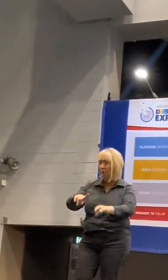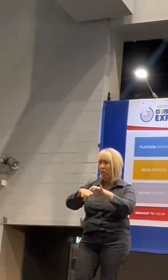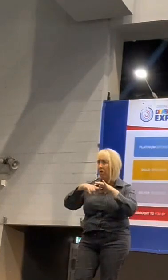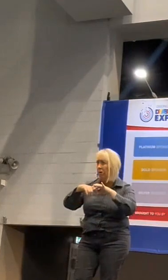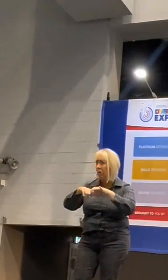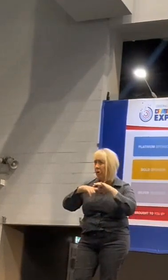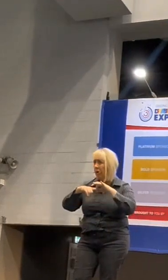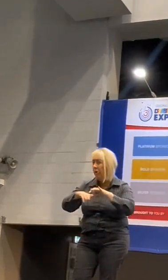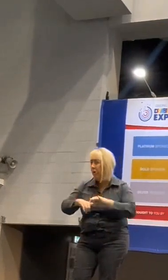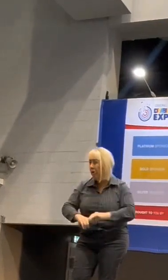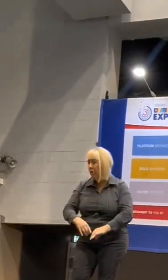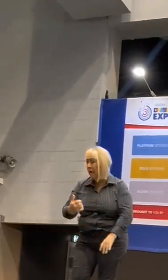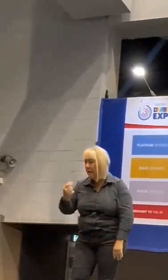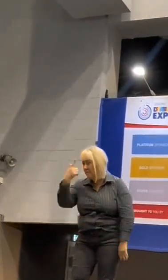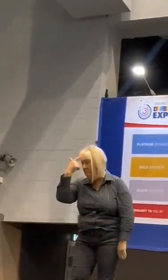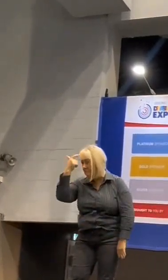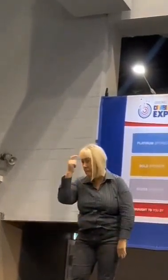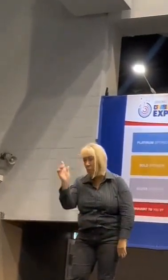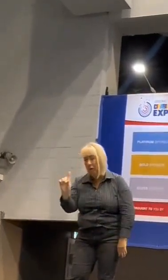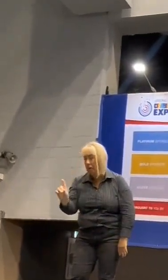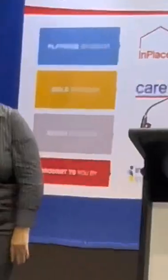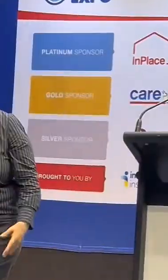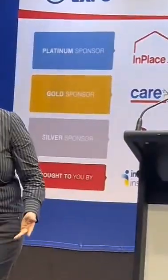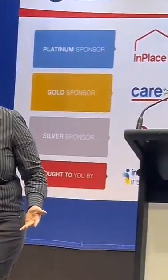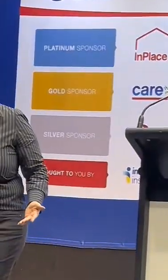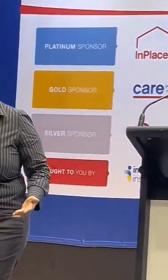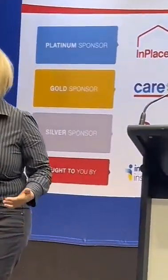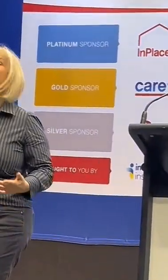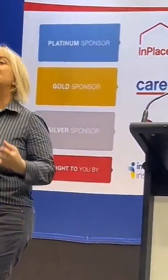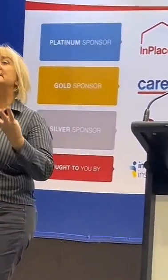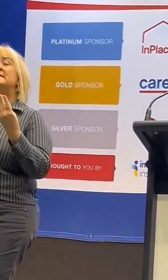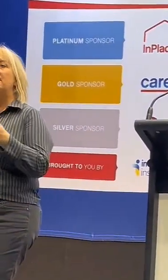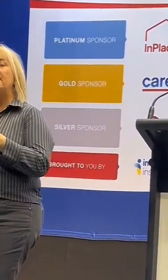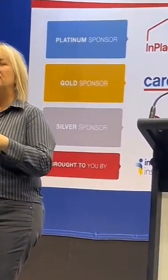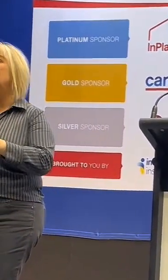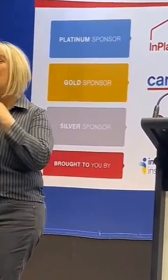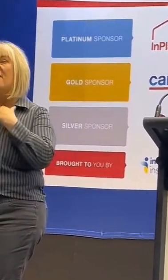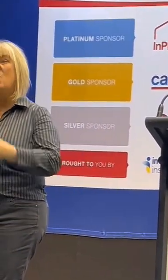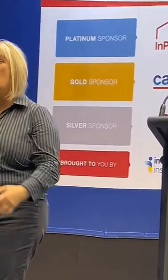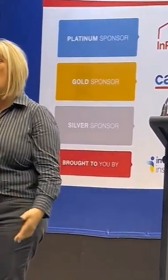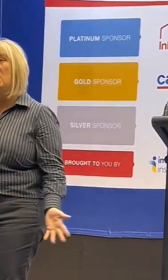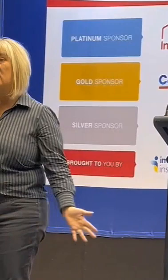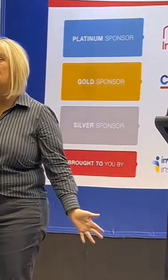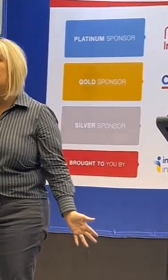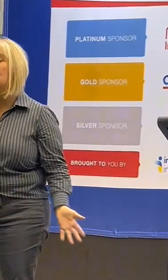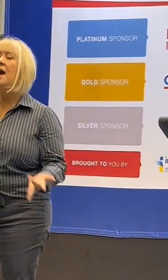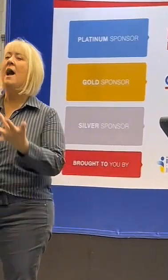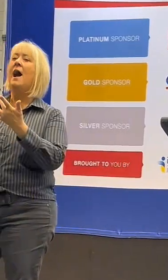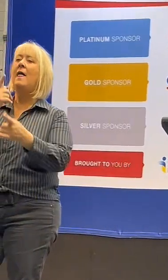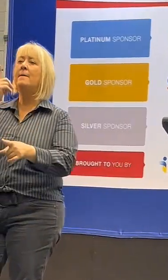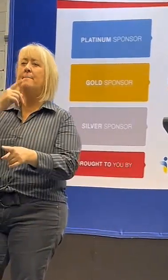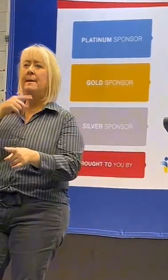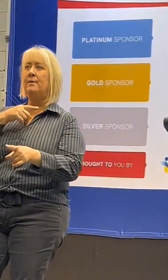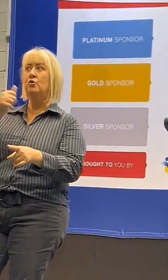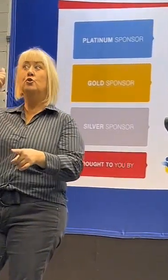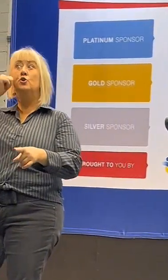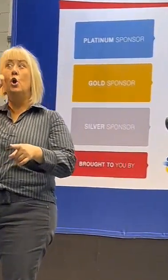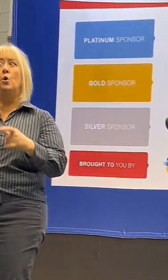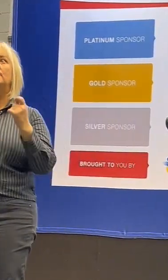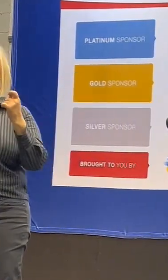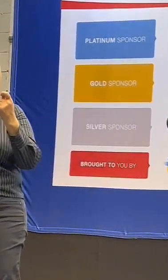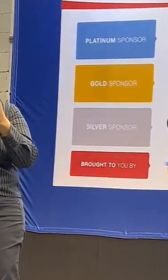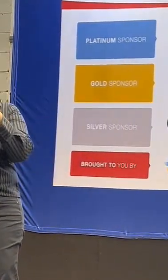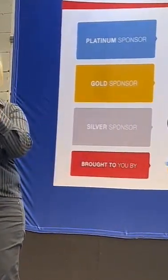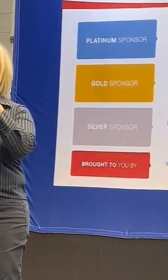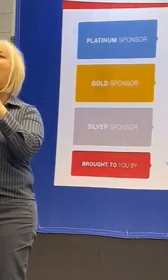Some people have never heard of it, while others make reference to a celebrity that has it, such as Avril Lavigne